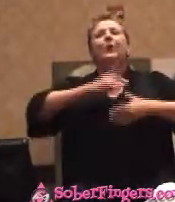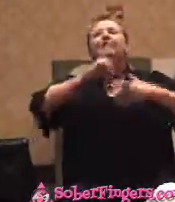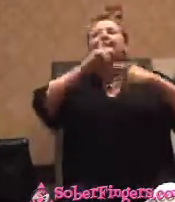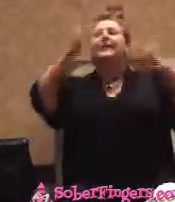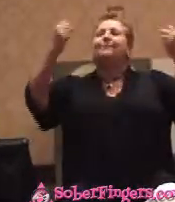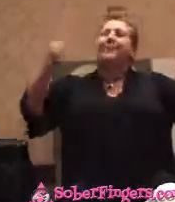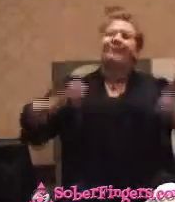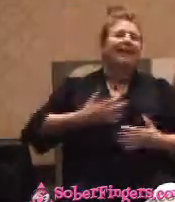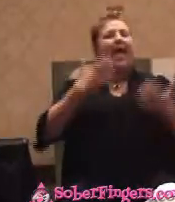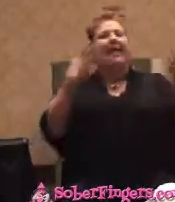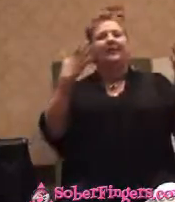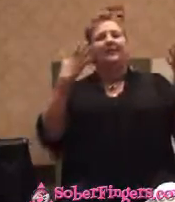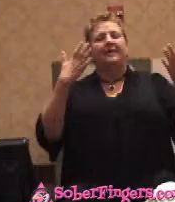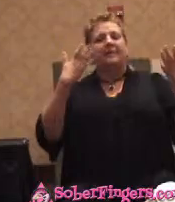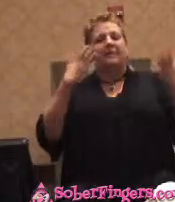Now, you've had a quart of whiskey tonight before.